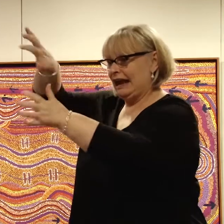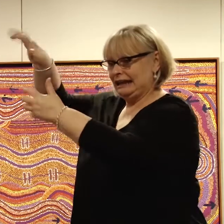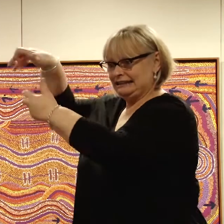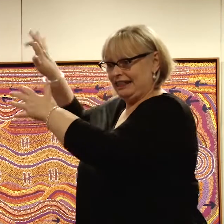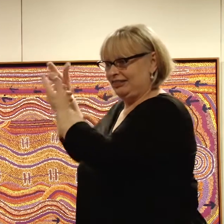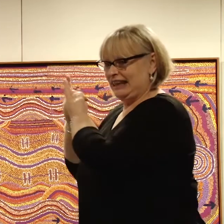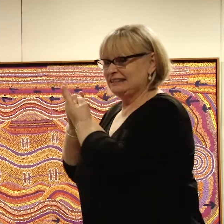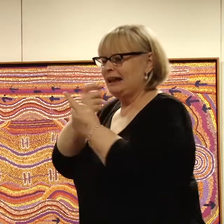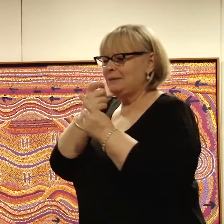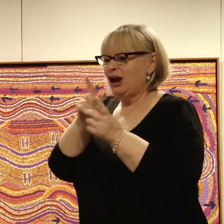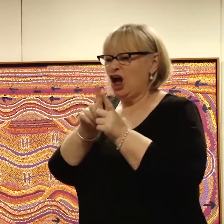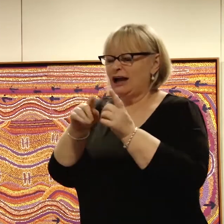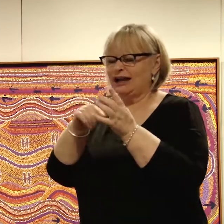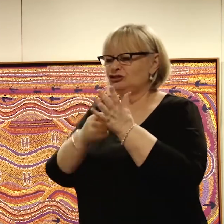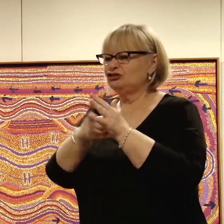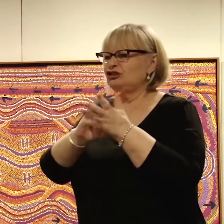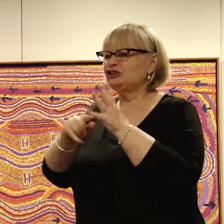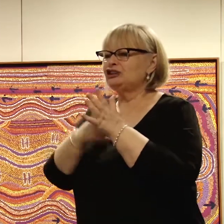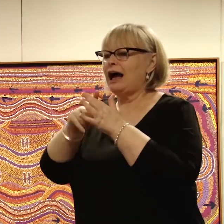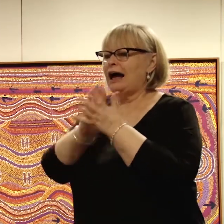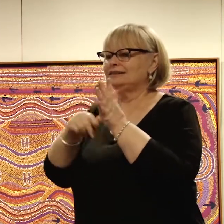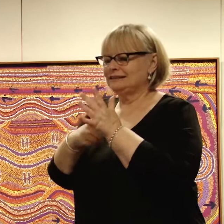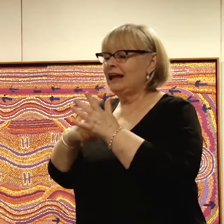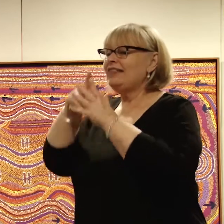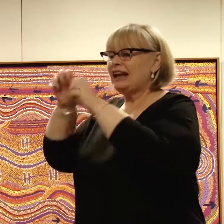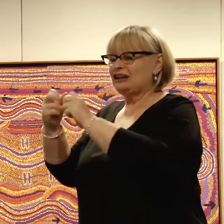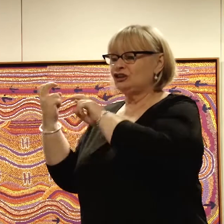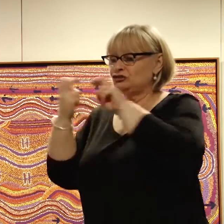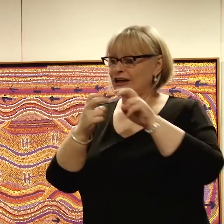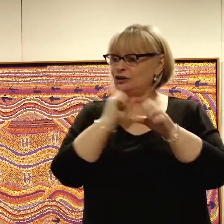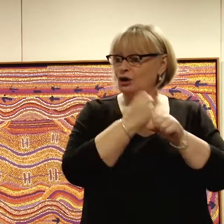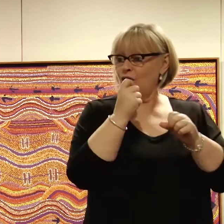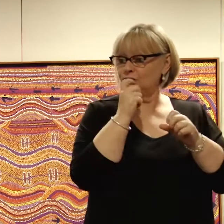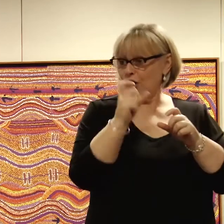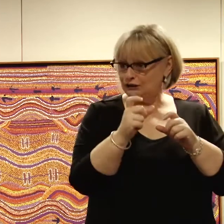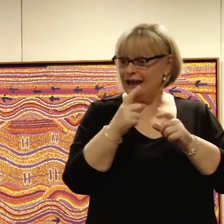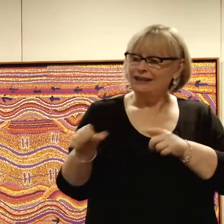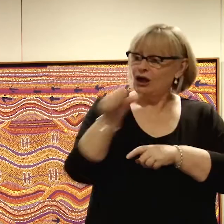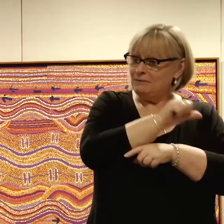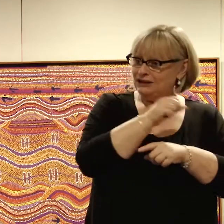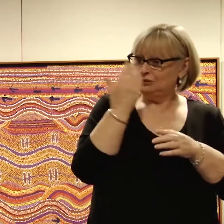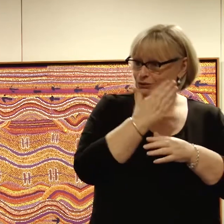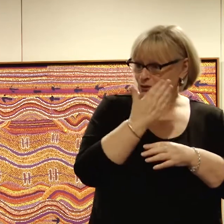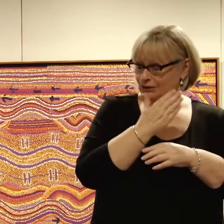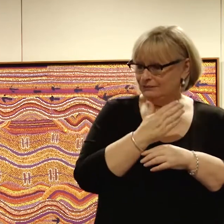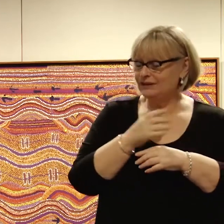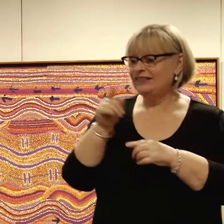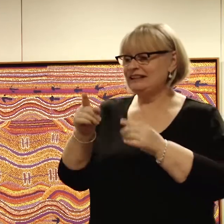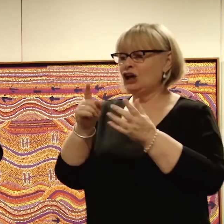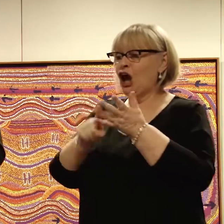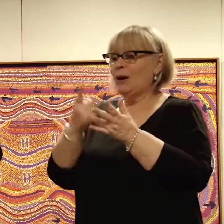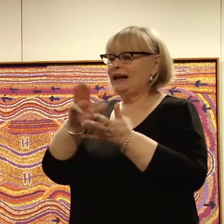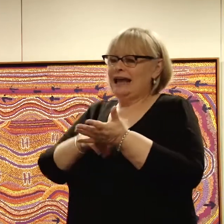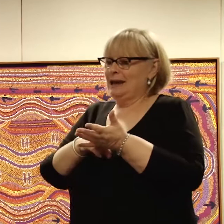items, kind of like a scavenger hunt, and then get the train back to the Gold Coast and then the bus back to school. Doing this O&M training was